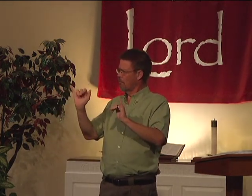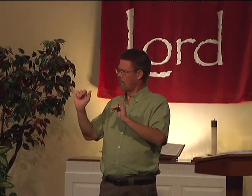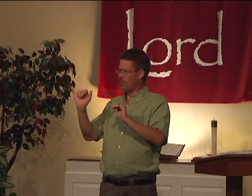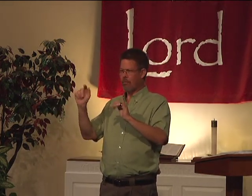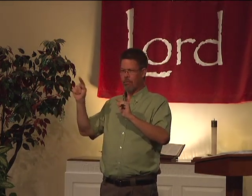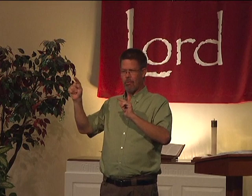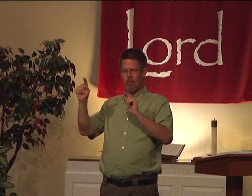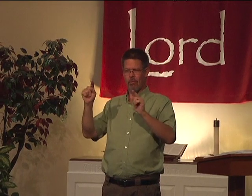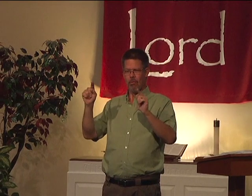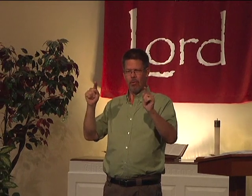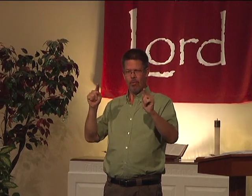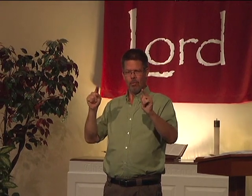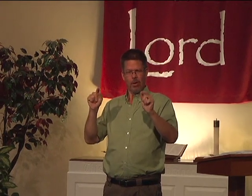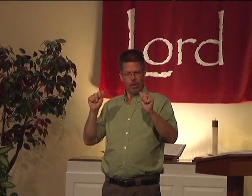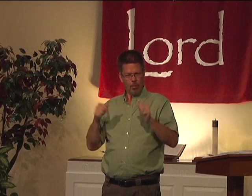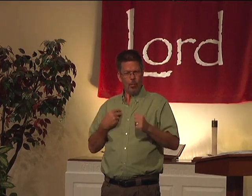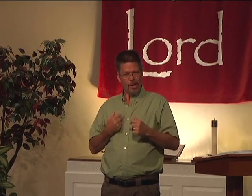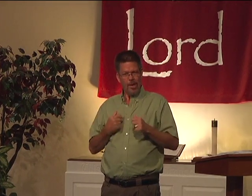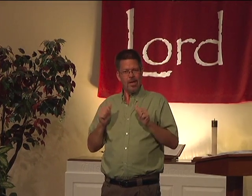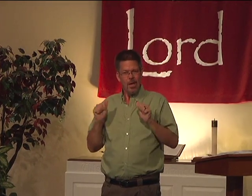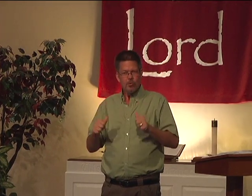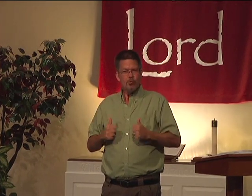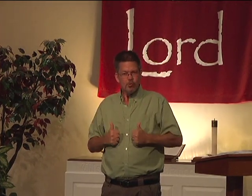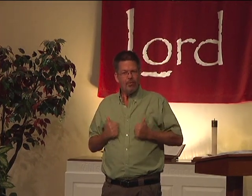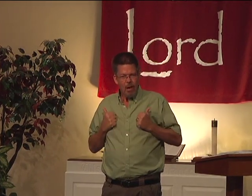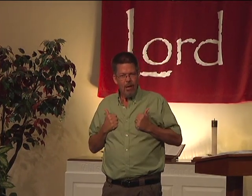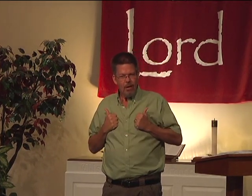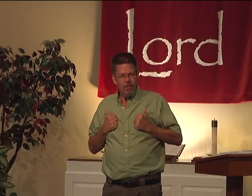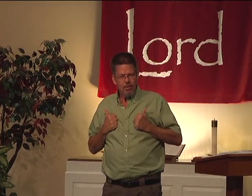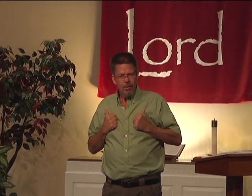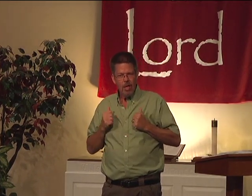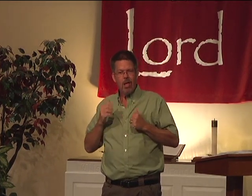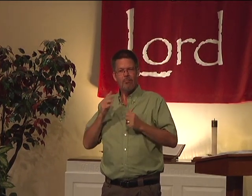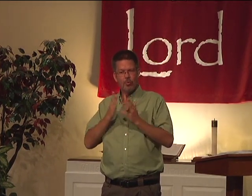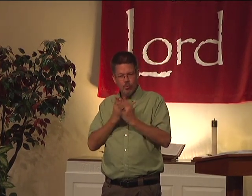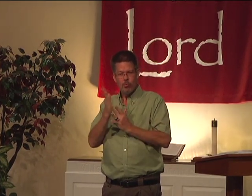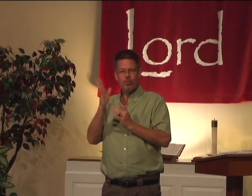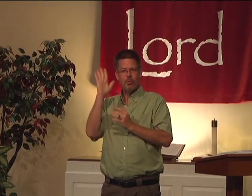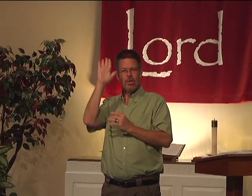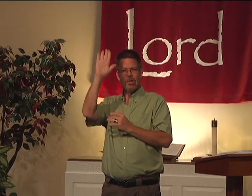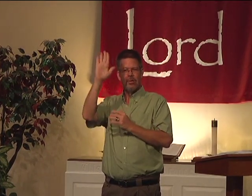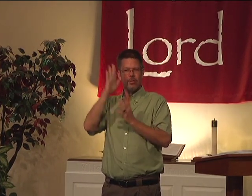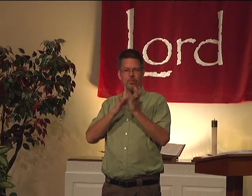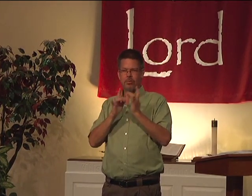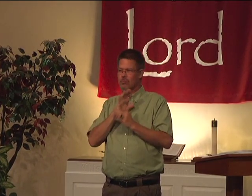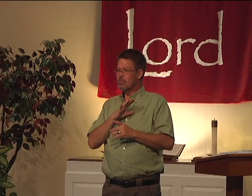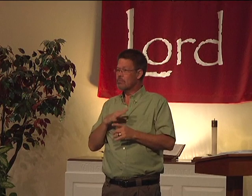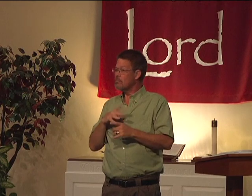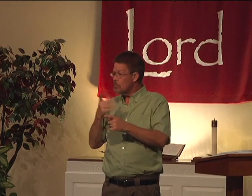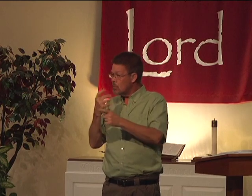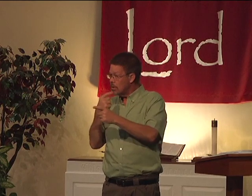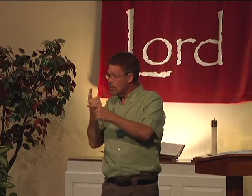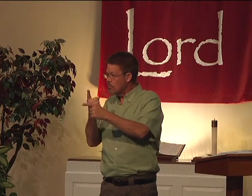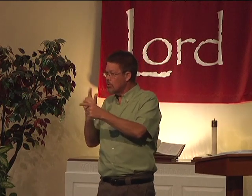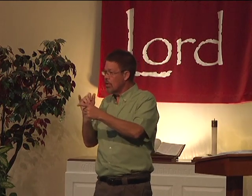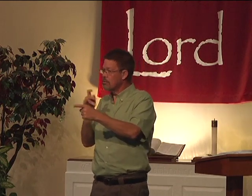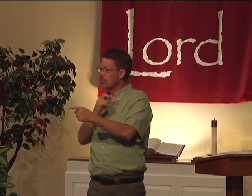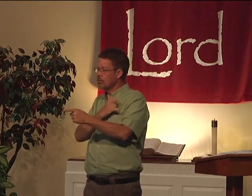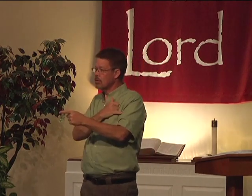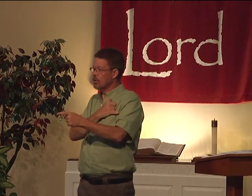testimony, we can survive. It's telling us through Jesus Christ. Did you want to